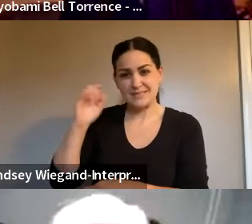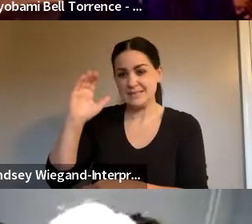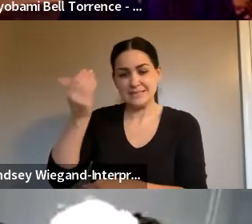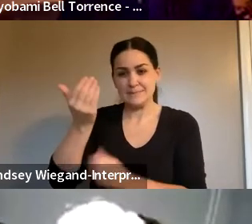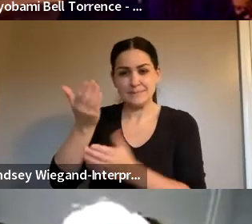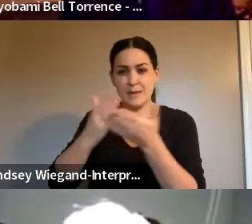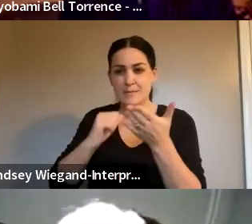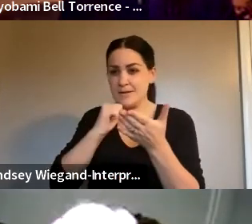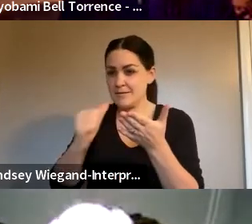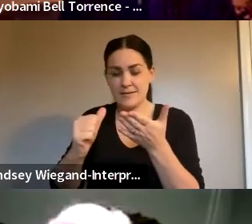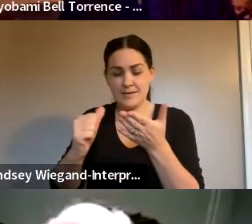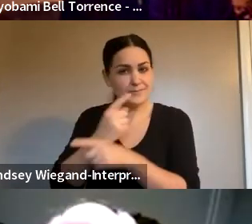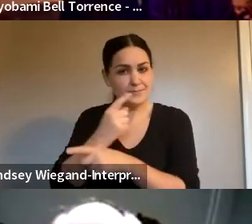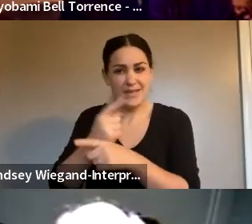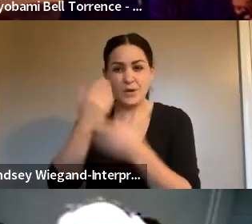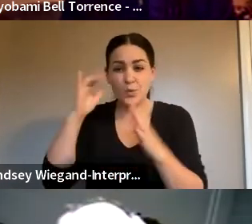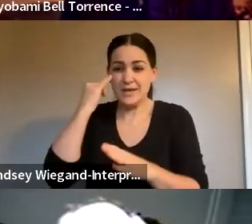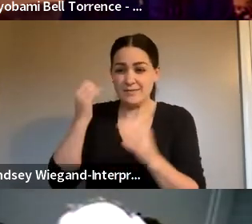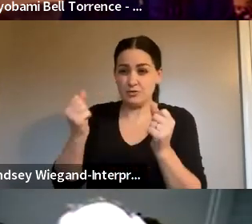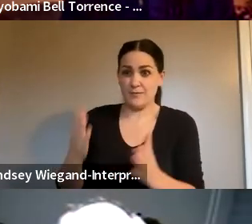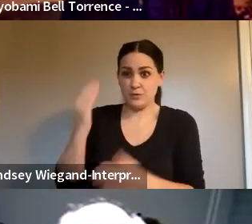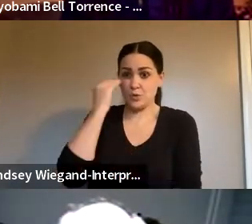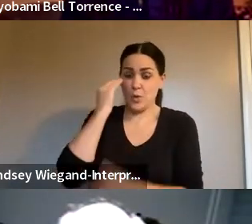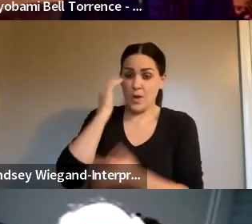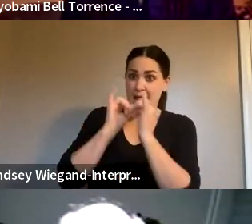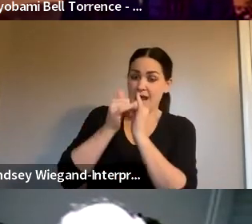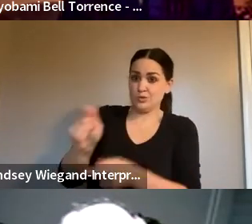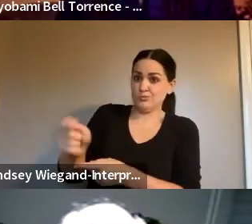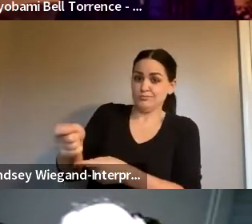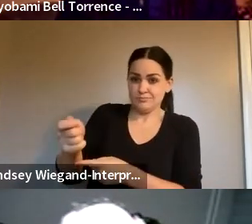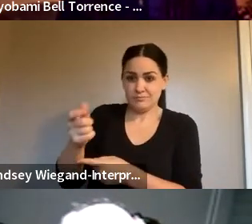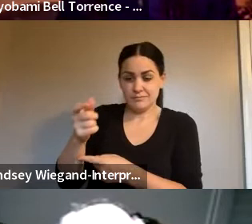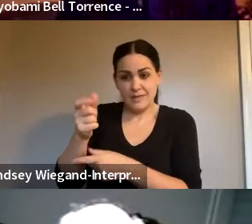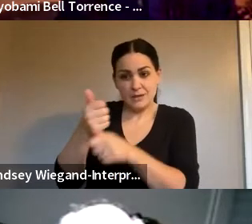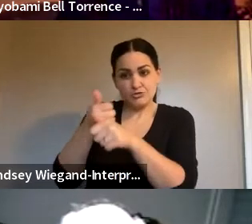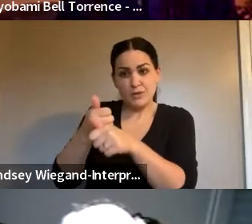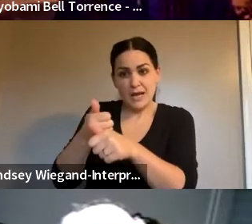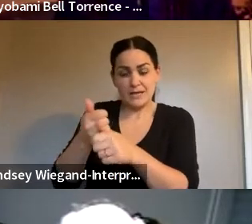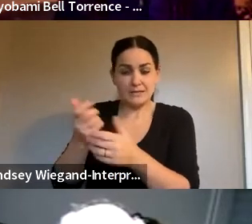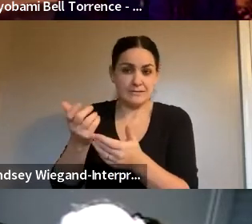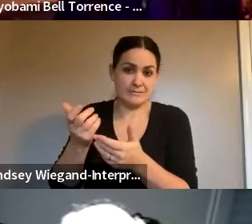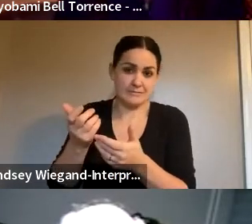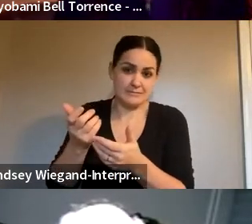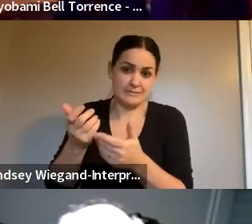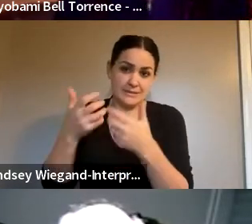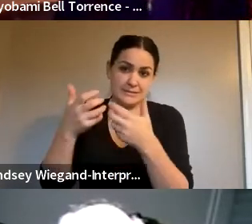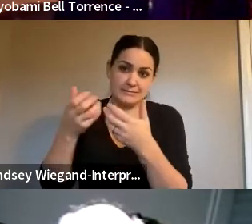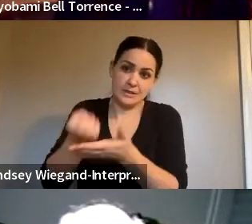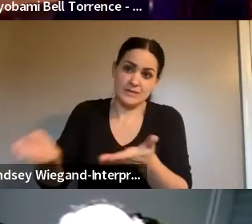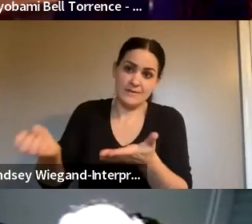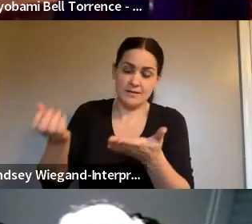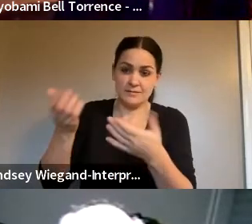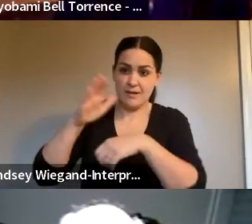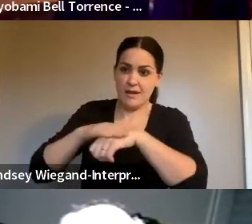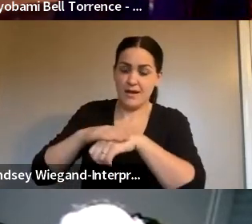don't even know that the drivers understand how to turn their tracking device on on their bus because a number of drivers have said